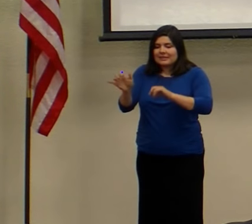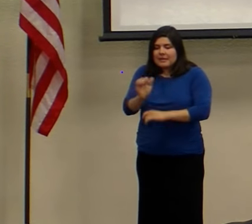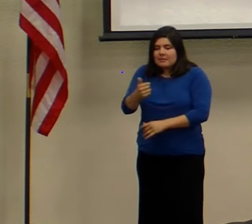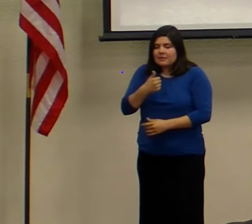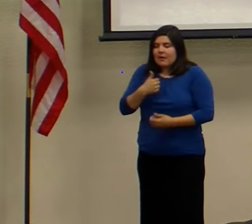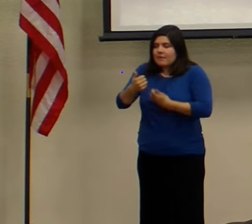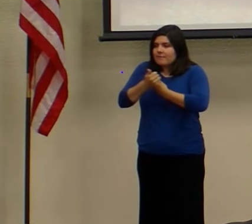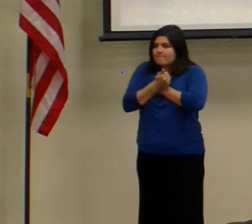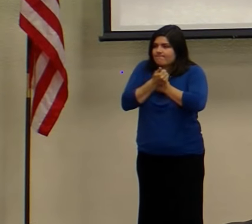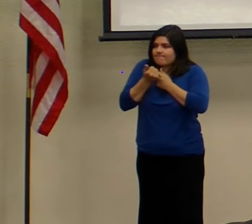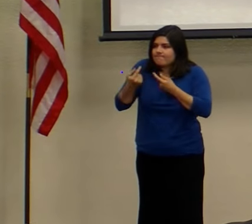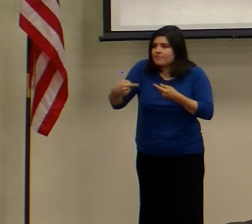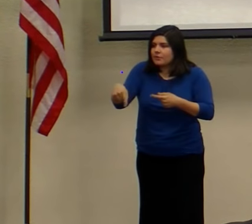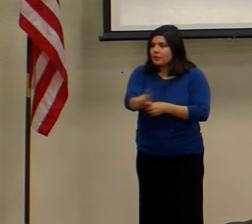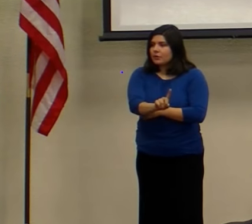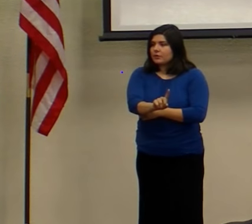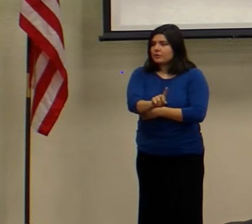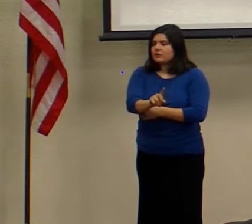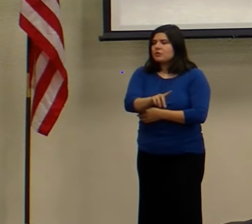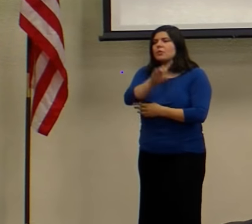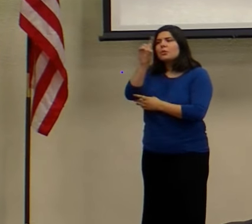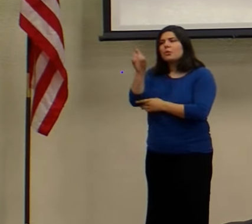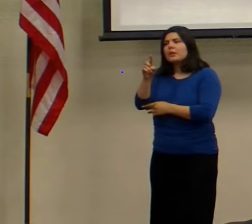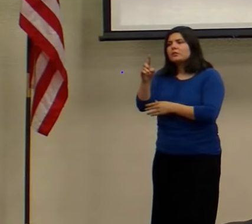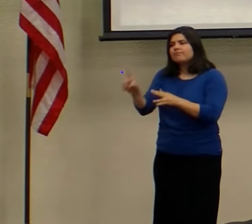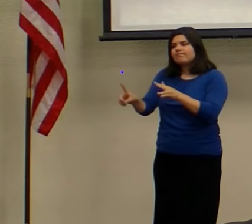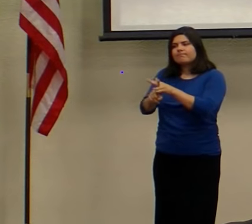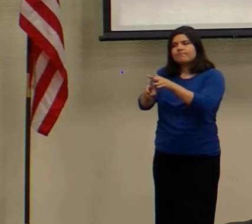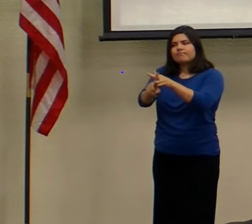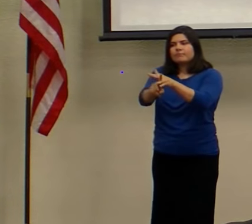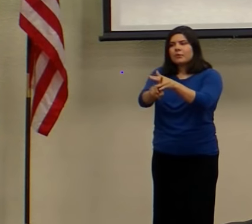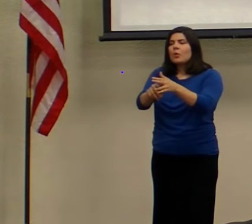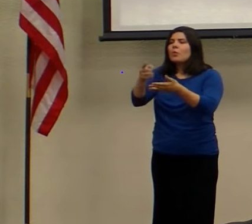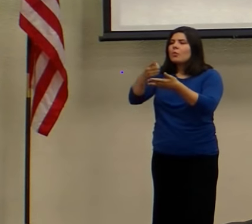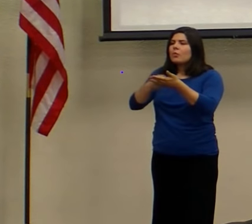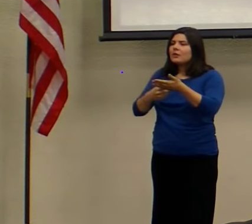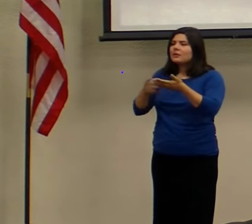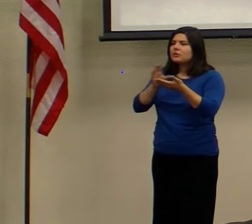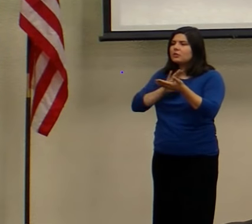And so the question that gets brought up is, what is Christlike love?